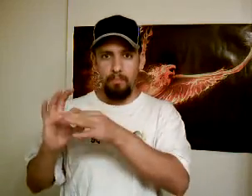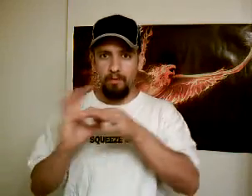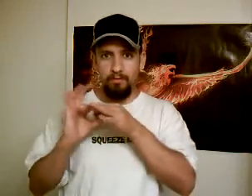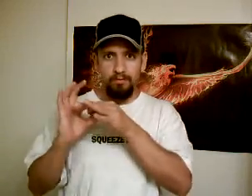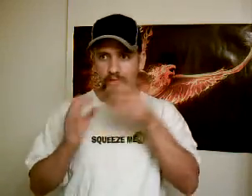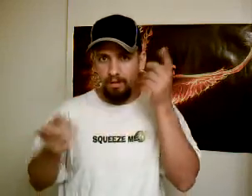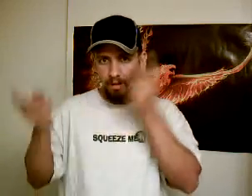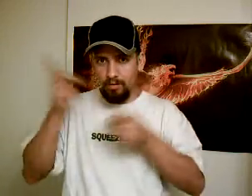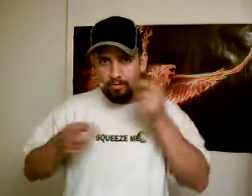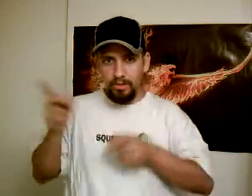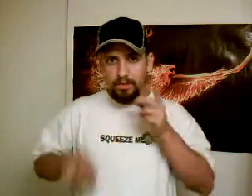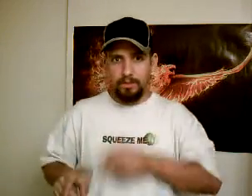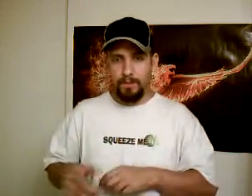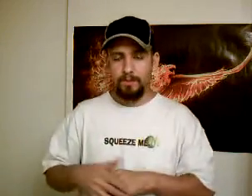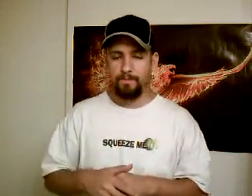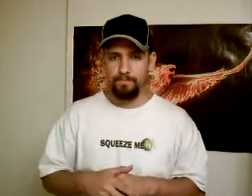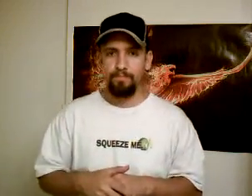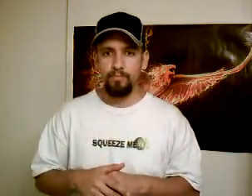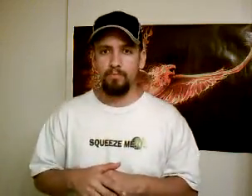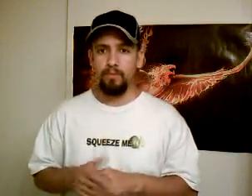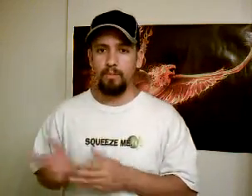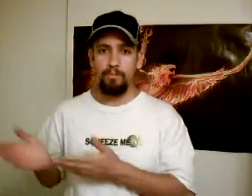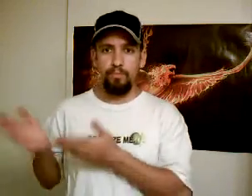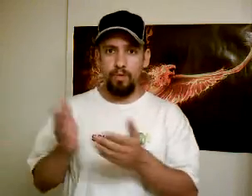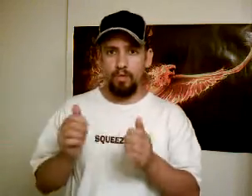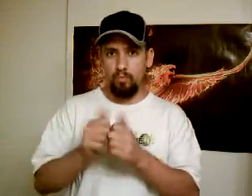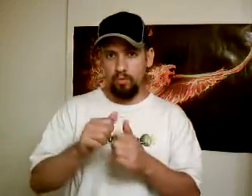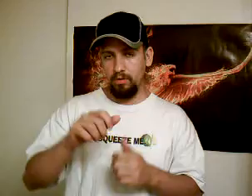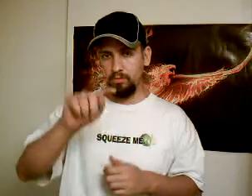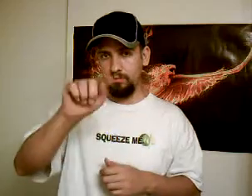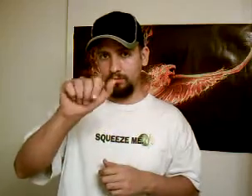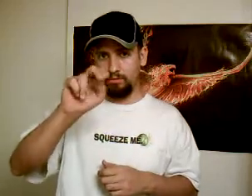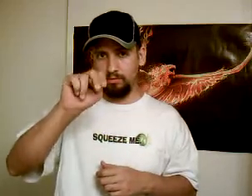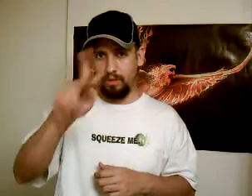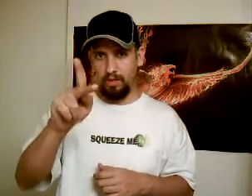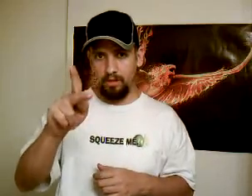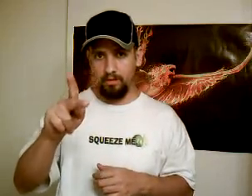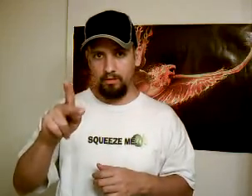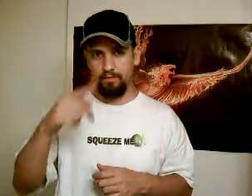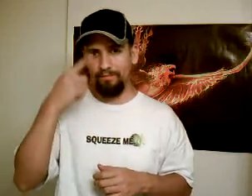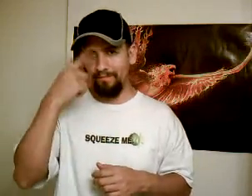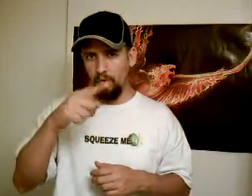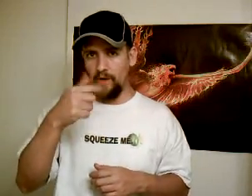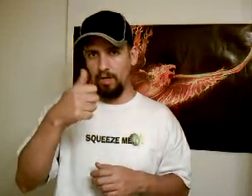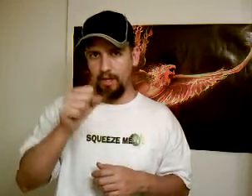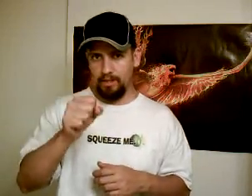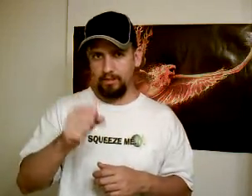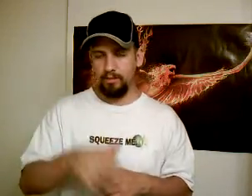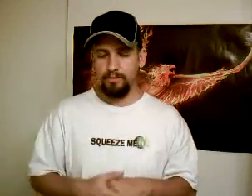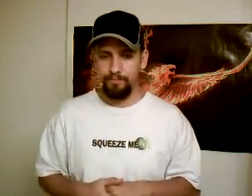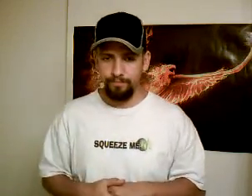wrong will pray for me to I have